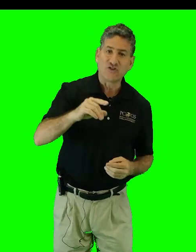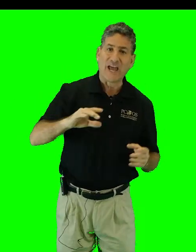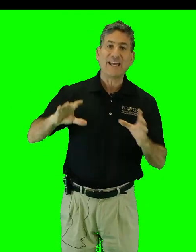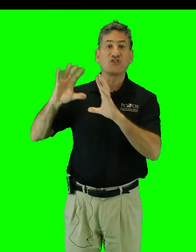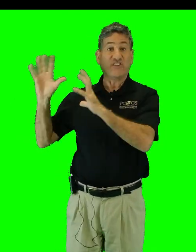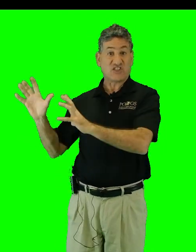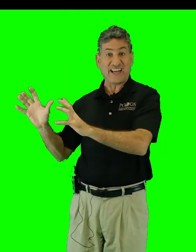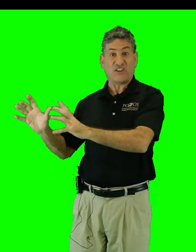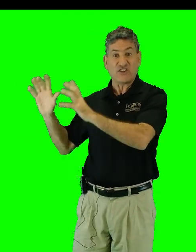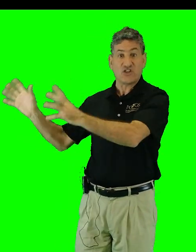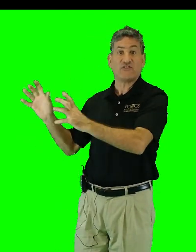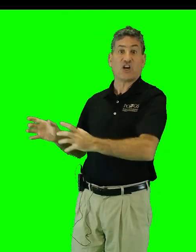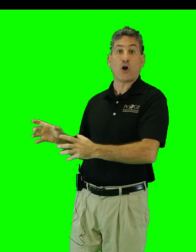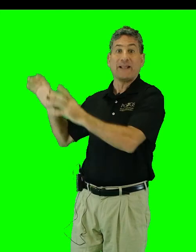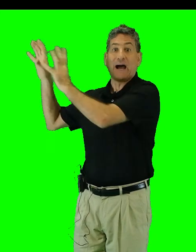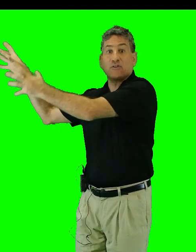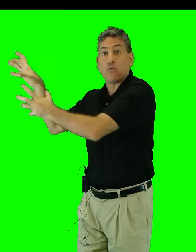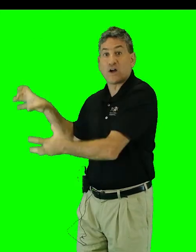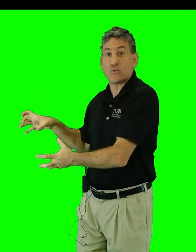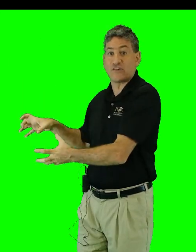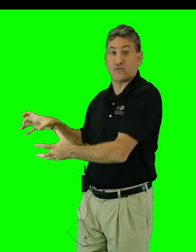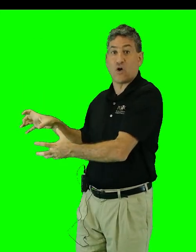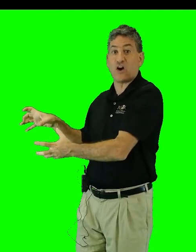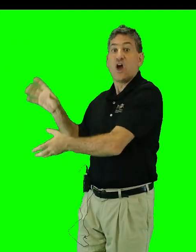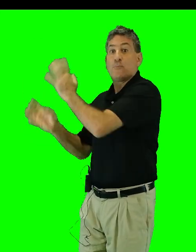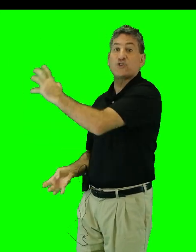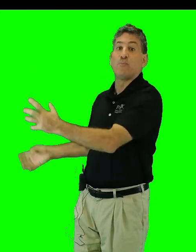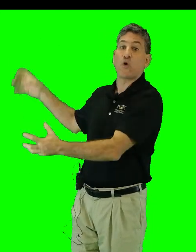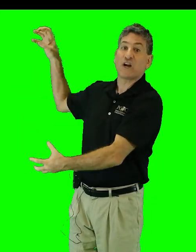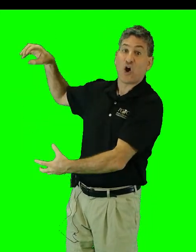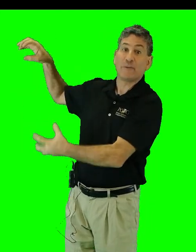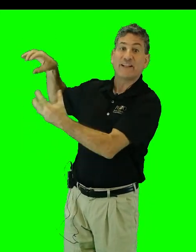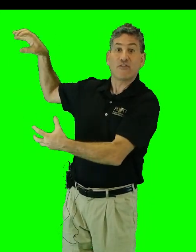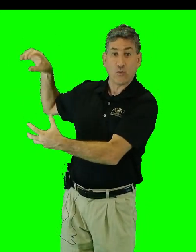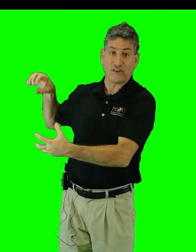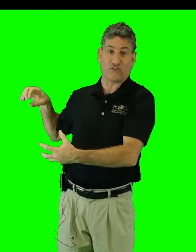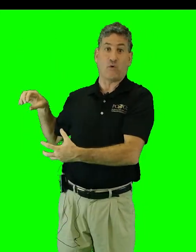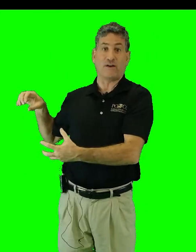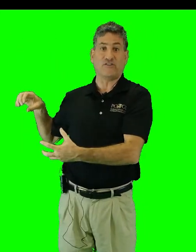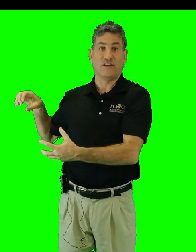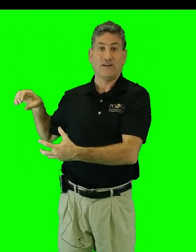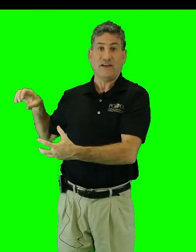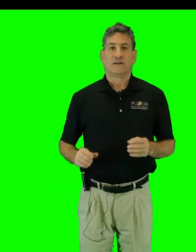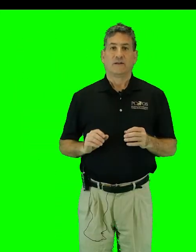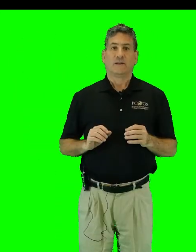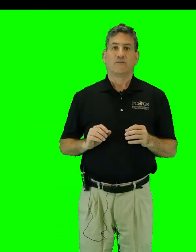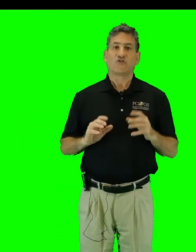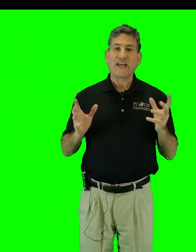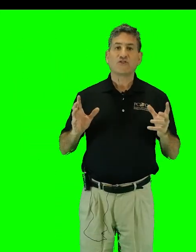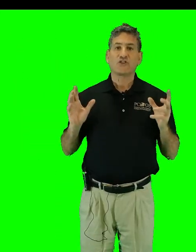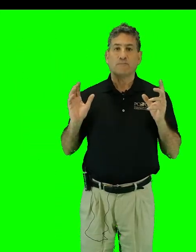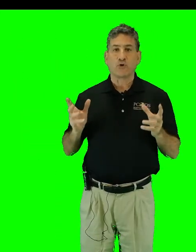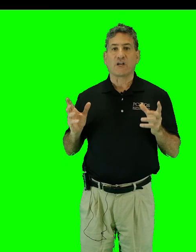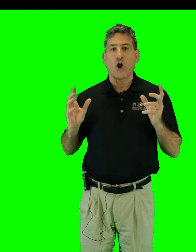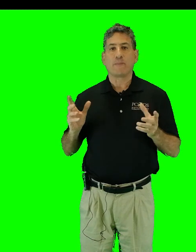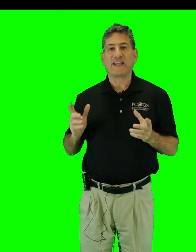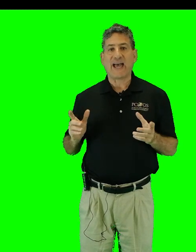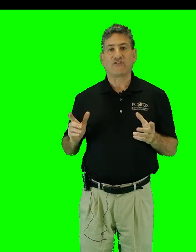change in the cycle that shifts carbon out of one reservoir puts more carbon in other reservoirs. And changes that put carbon gases